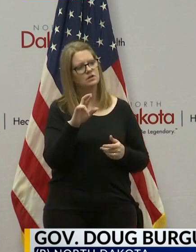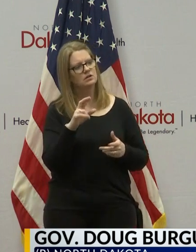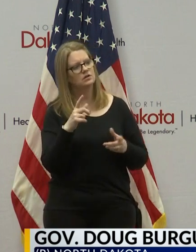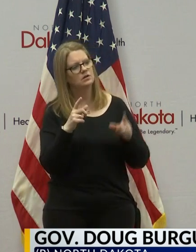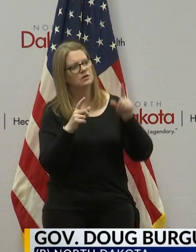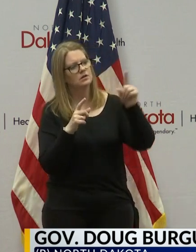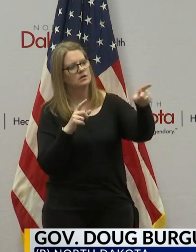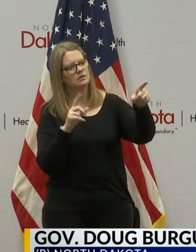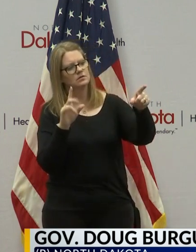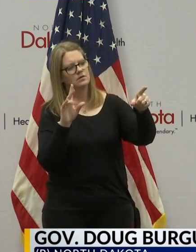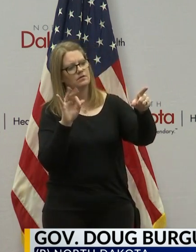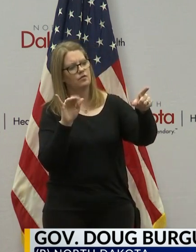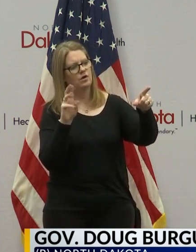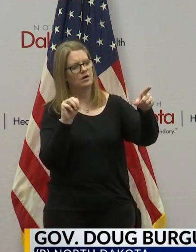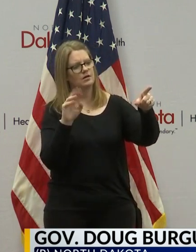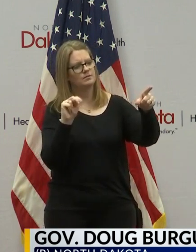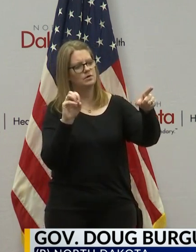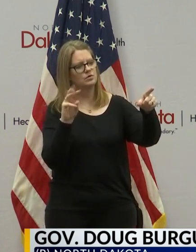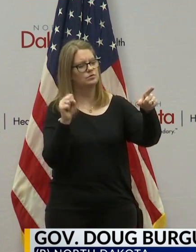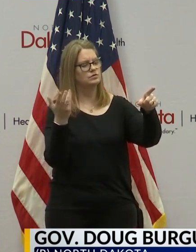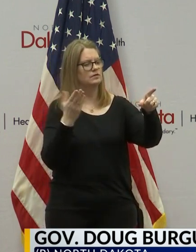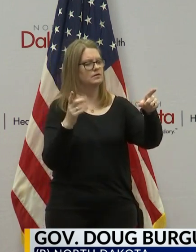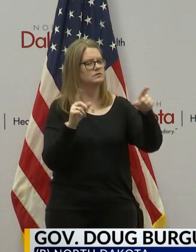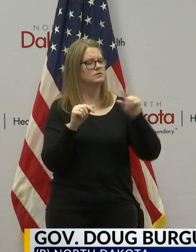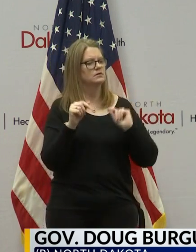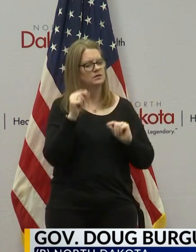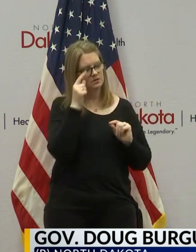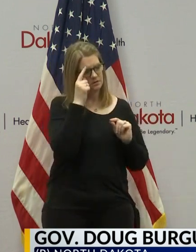from Jeremy Churley from Forum News Service, if you're still on the line.